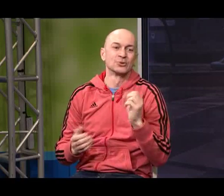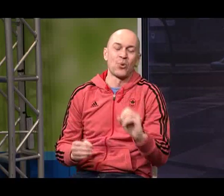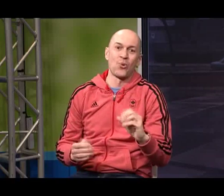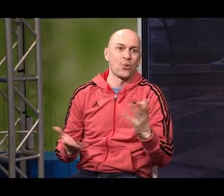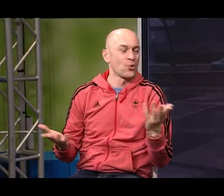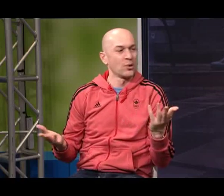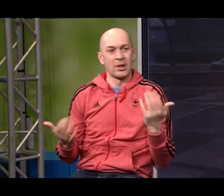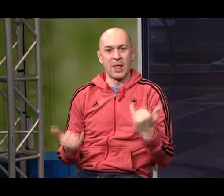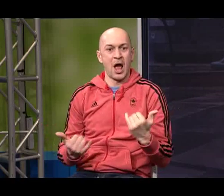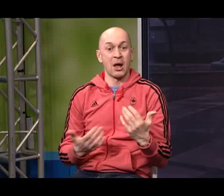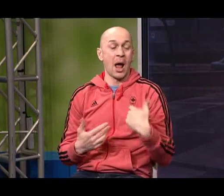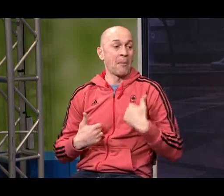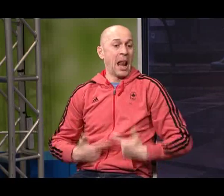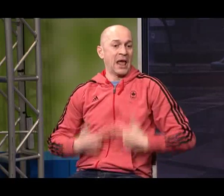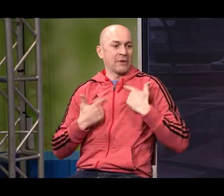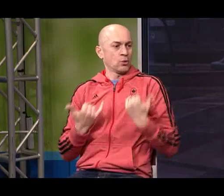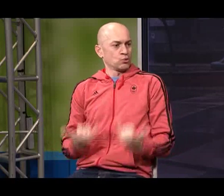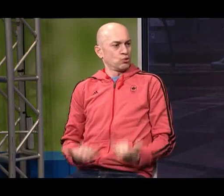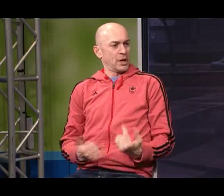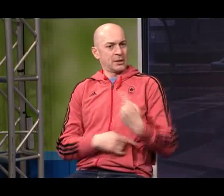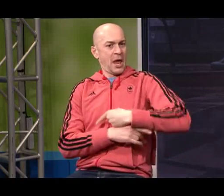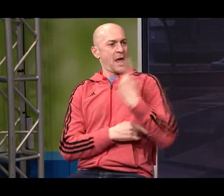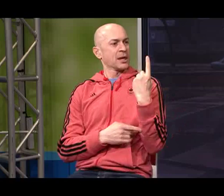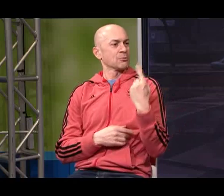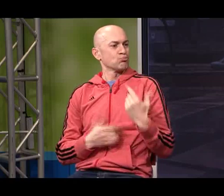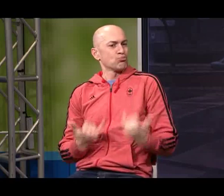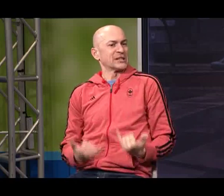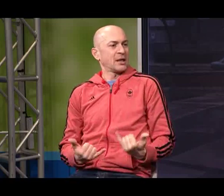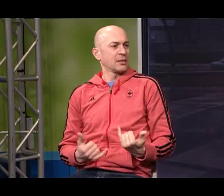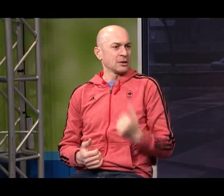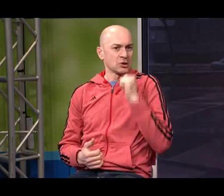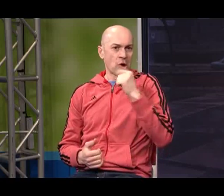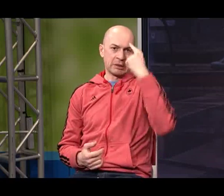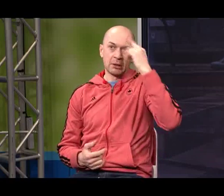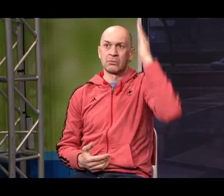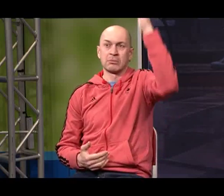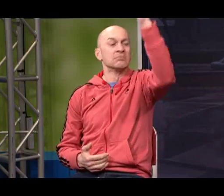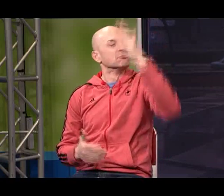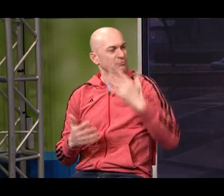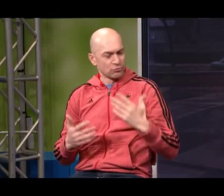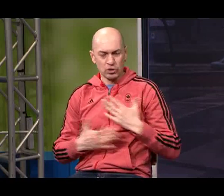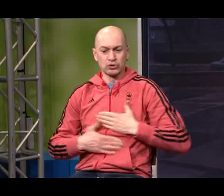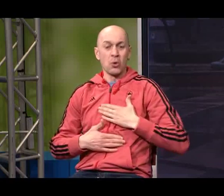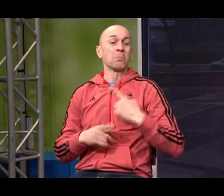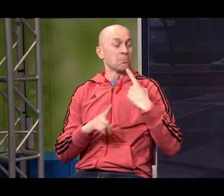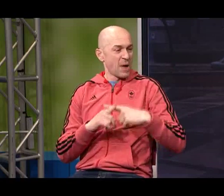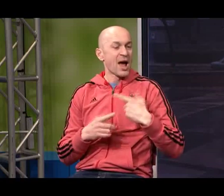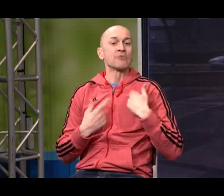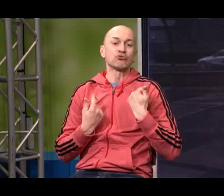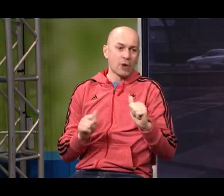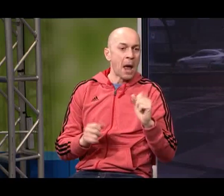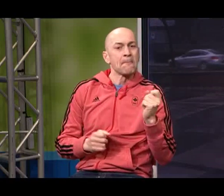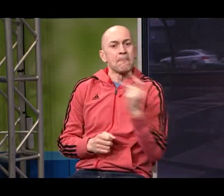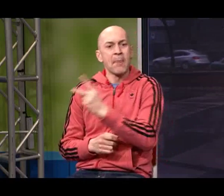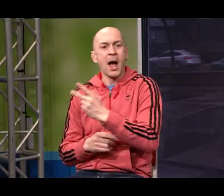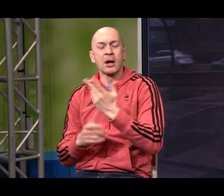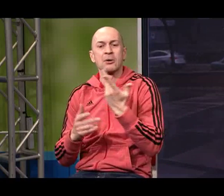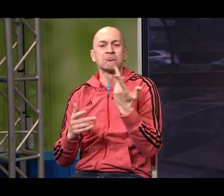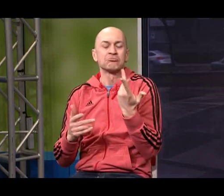in various countries and cities But my life today is not focused so much on what I hope to do in the future